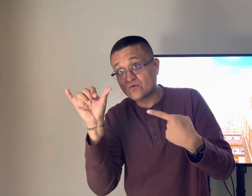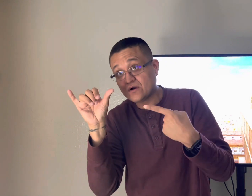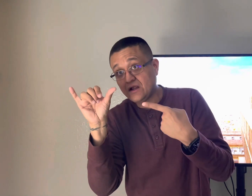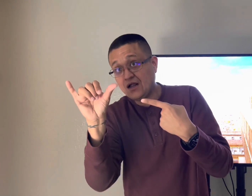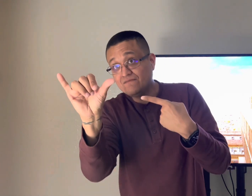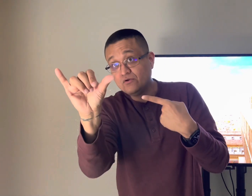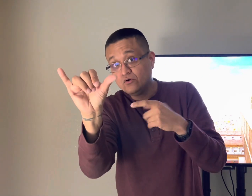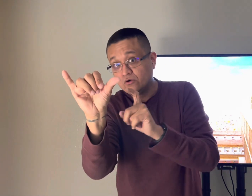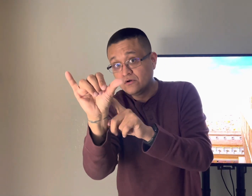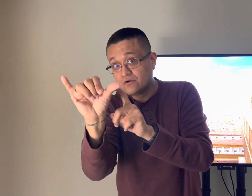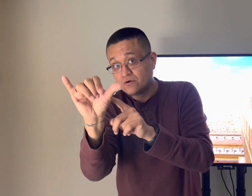and forever